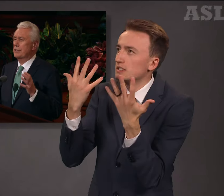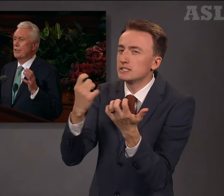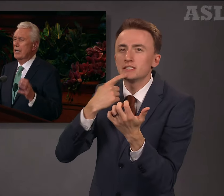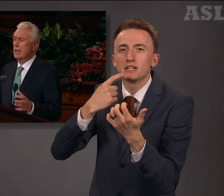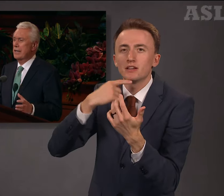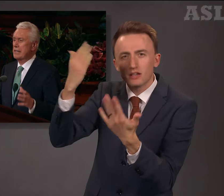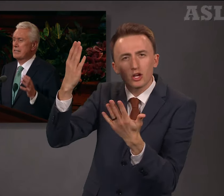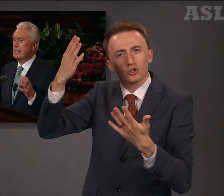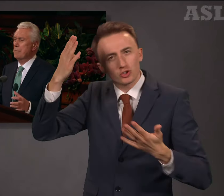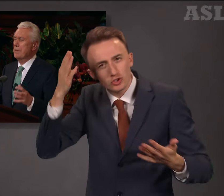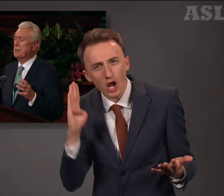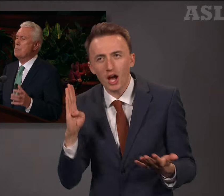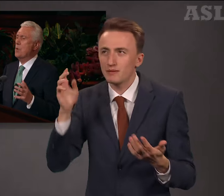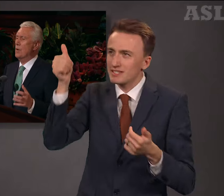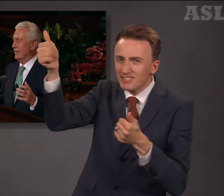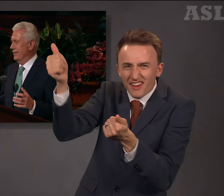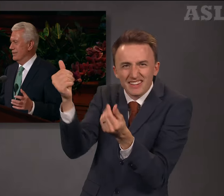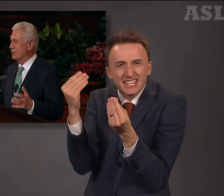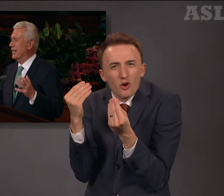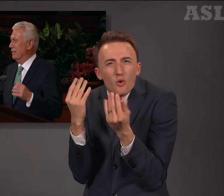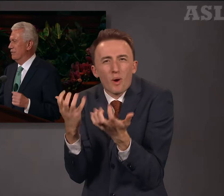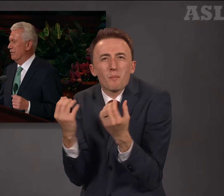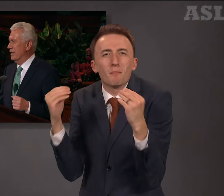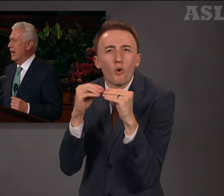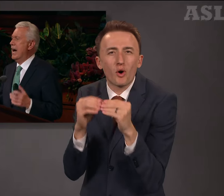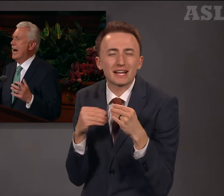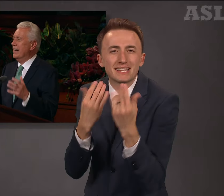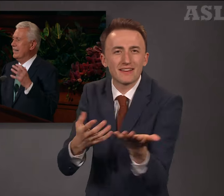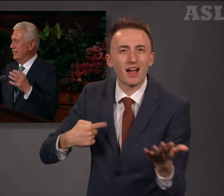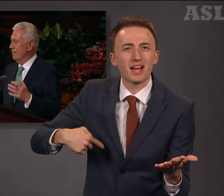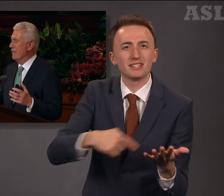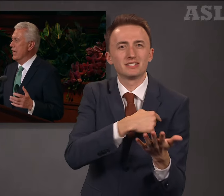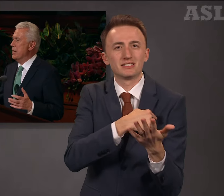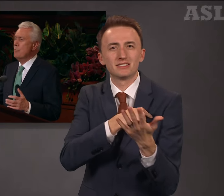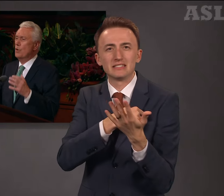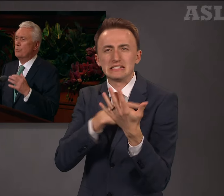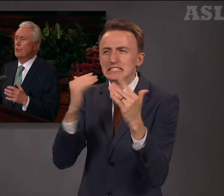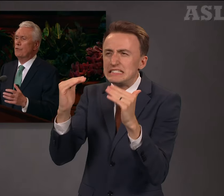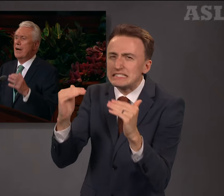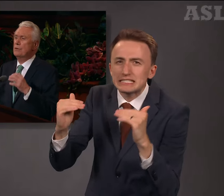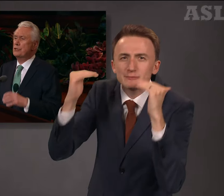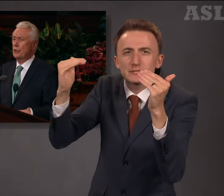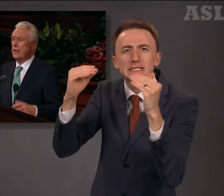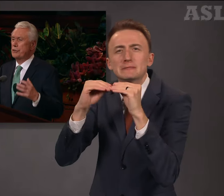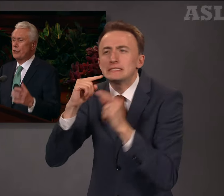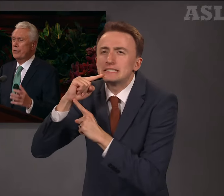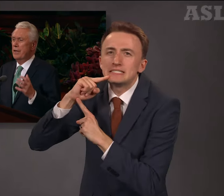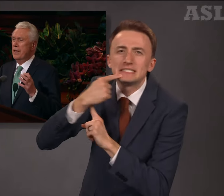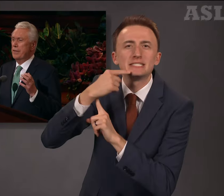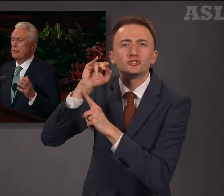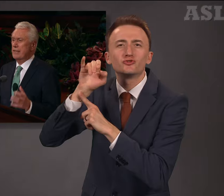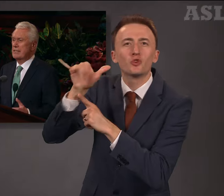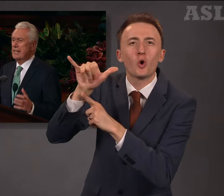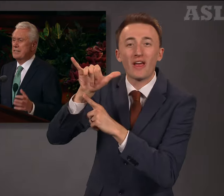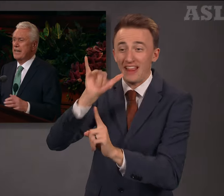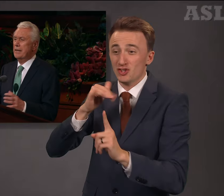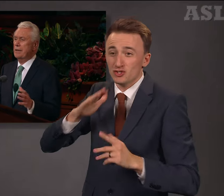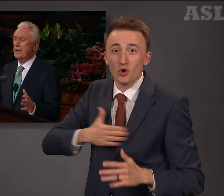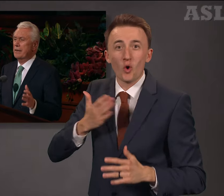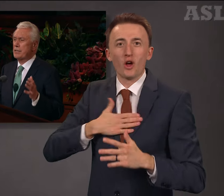God has something more to give—a higher and more profound joy, a joy that transcends anything this